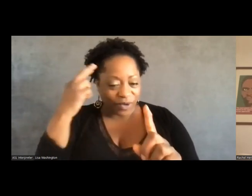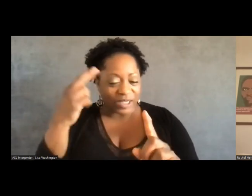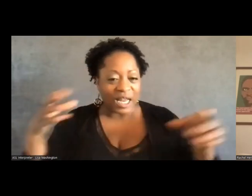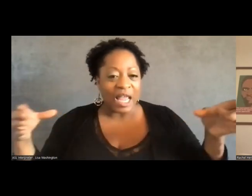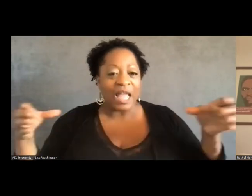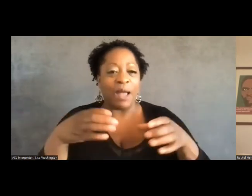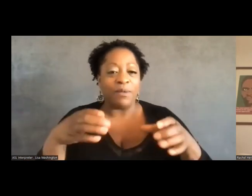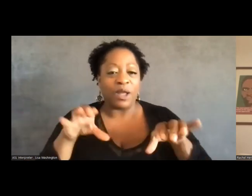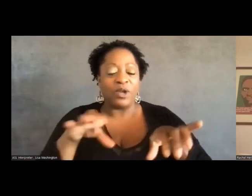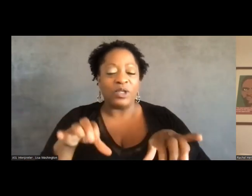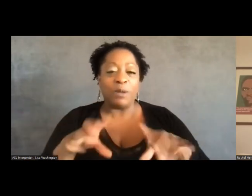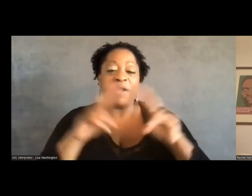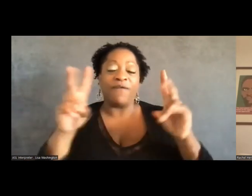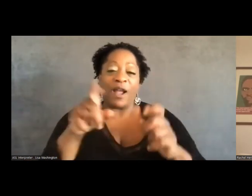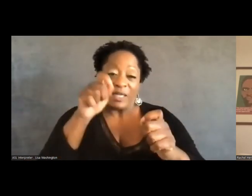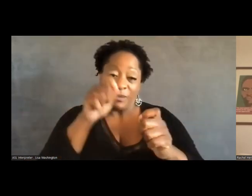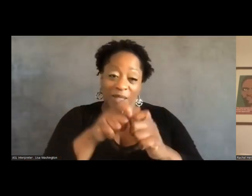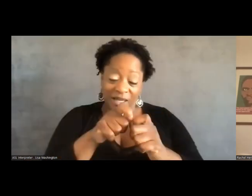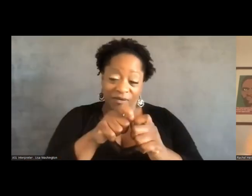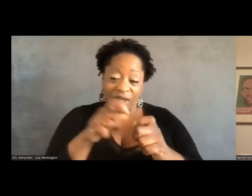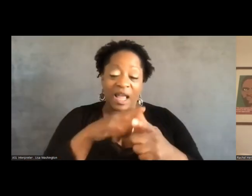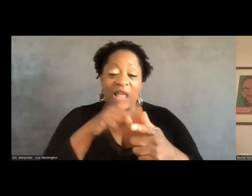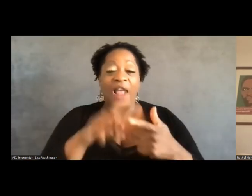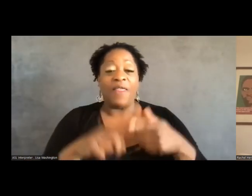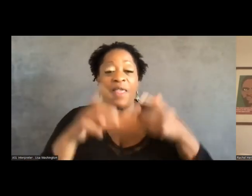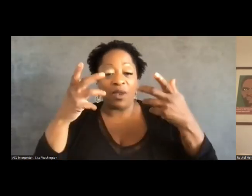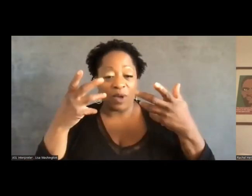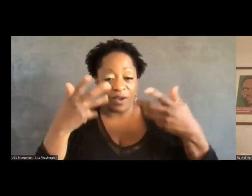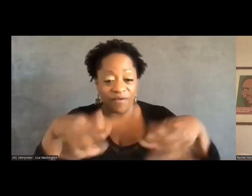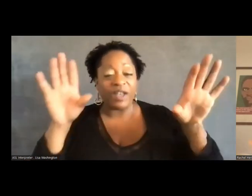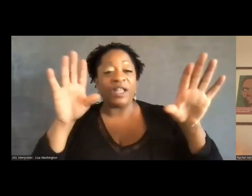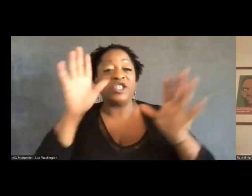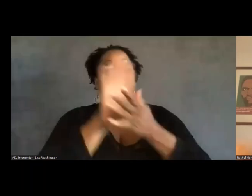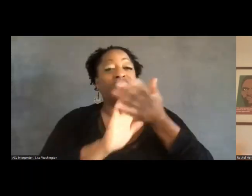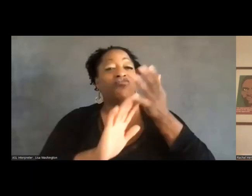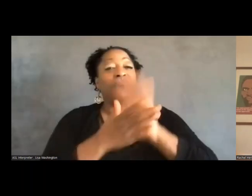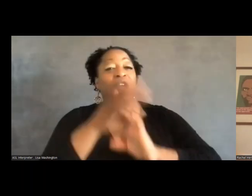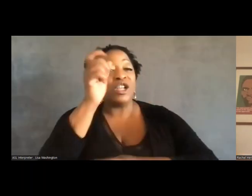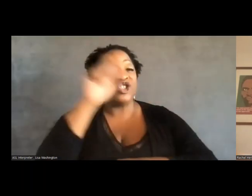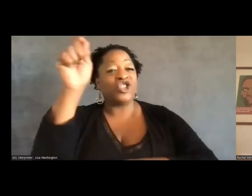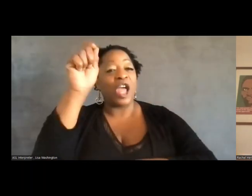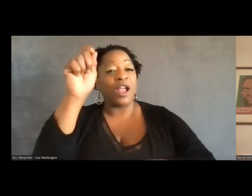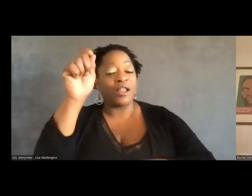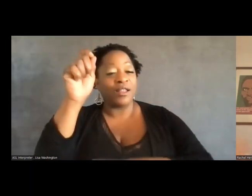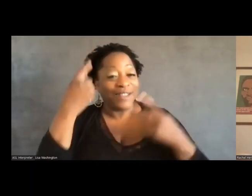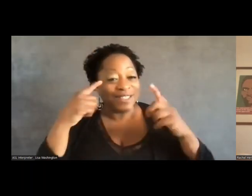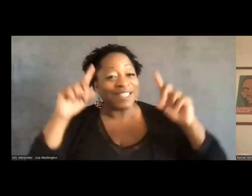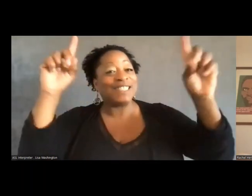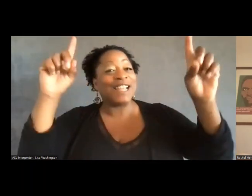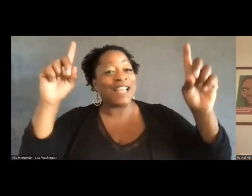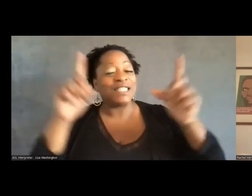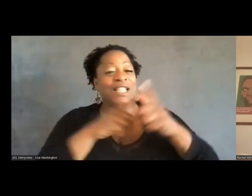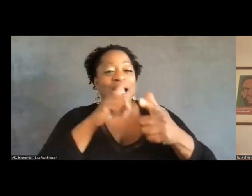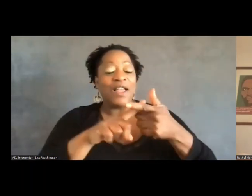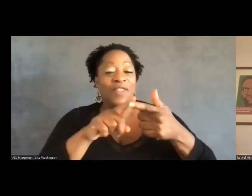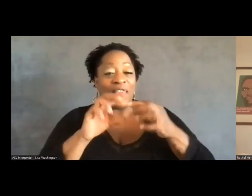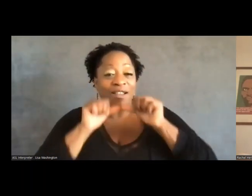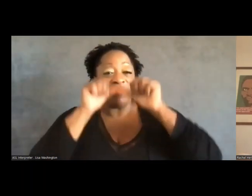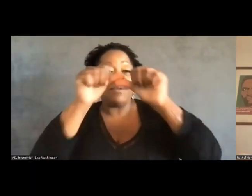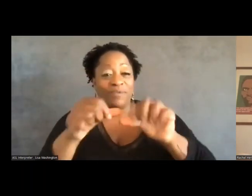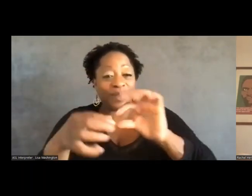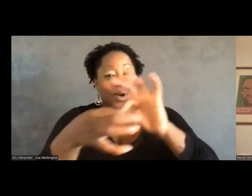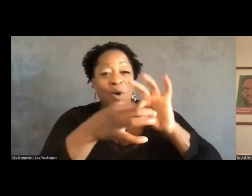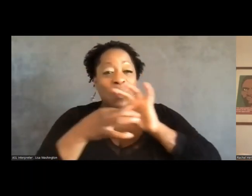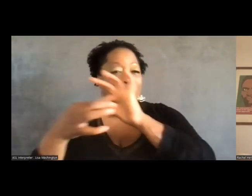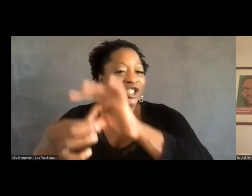specific. And I think once the purpose is, you know, done, the coalition doesn't need to exist anymore.